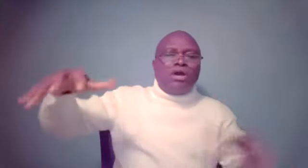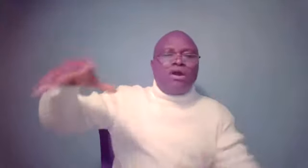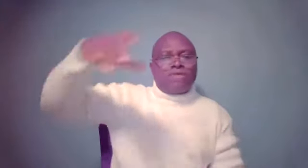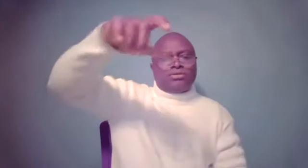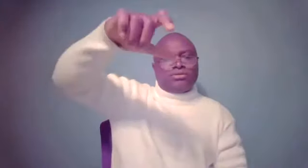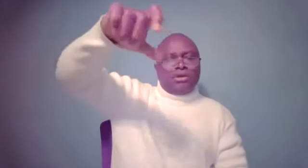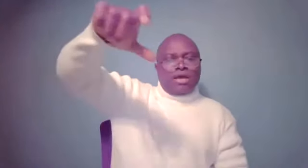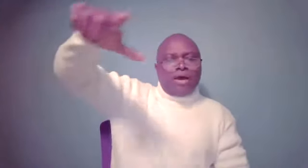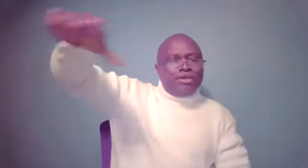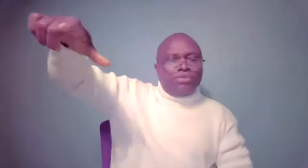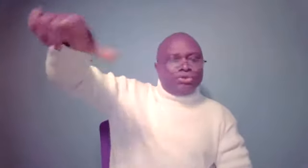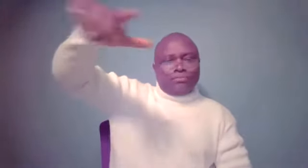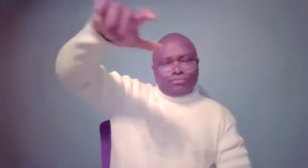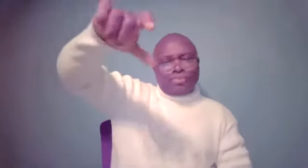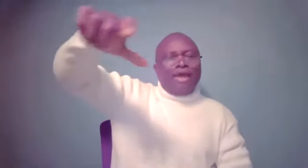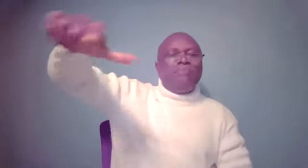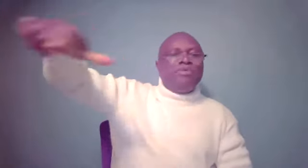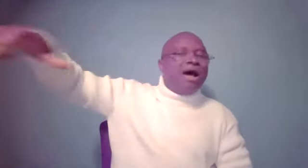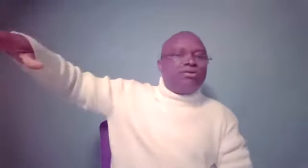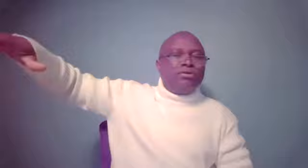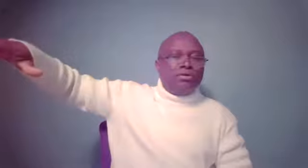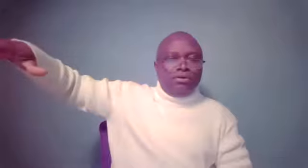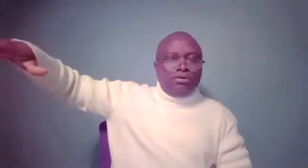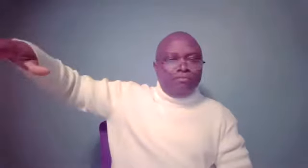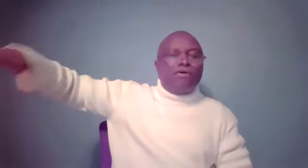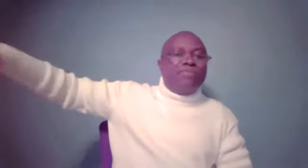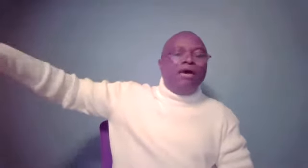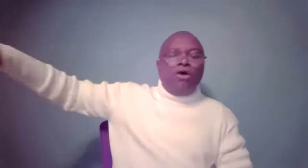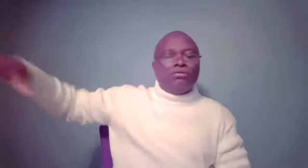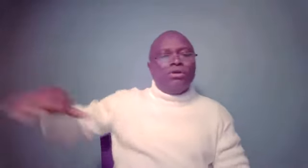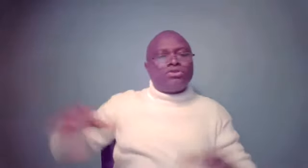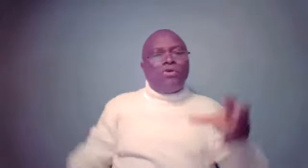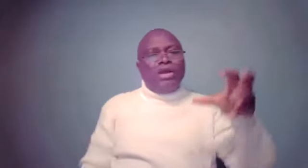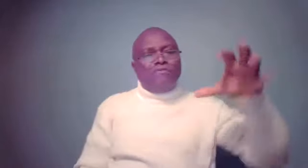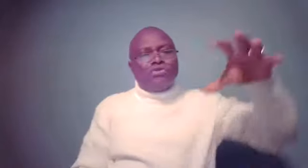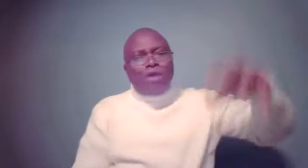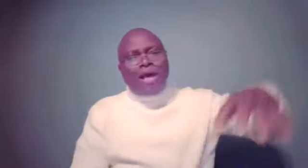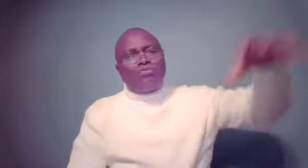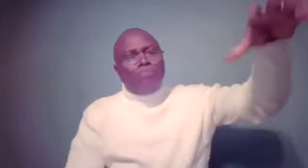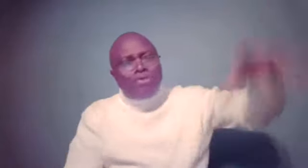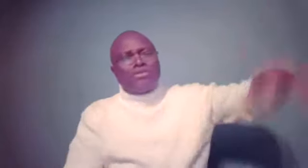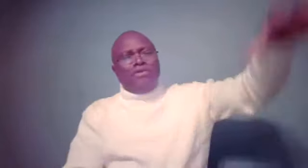it in context about his ministry. And he began from there on. So if you talk about positive,